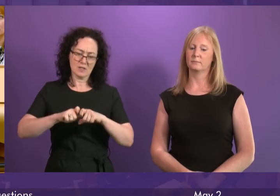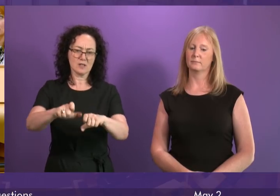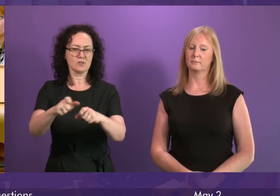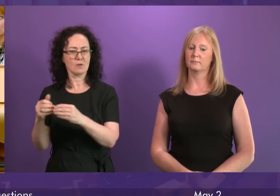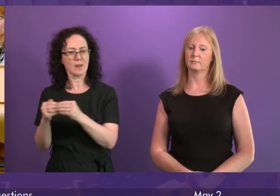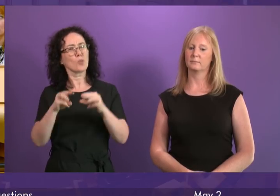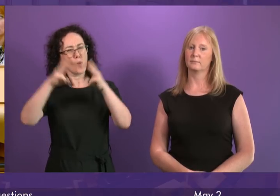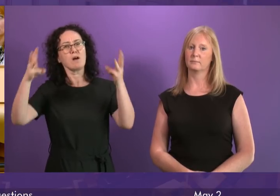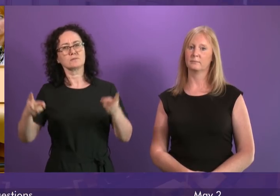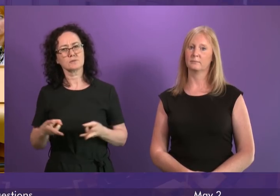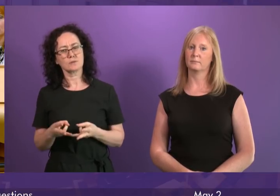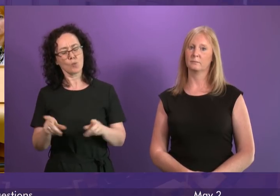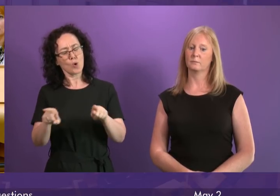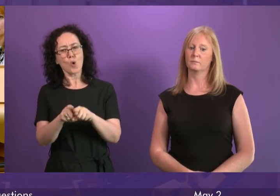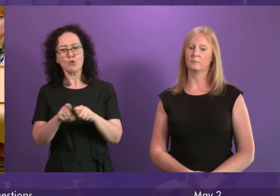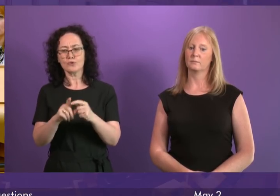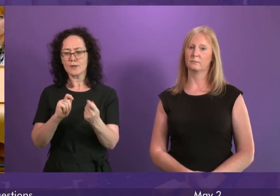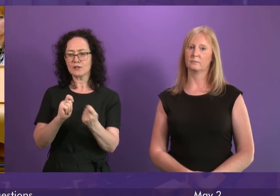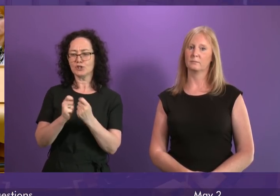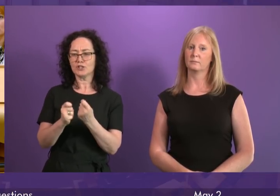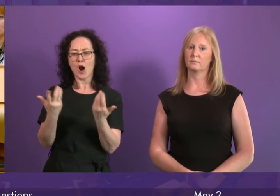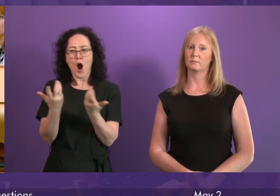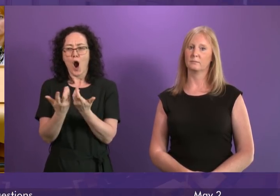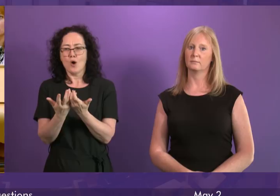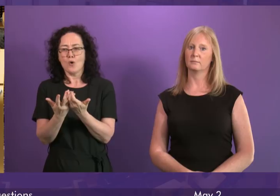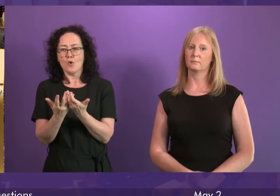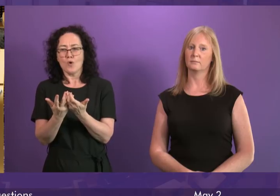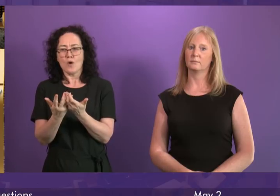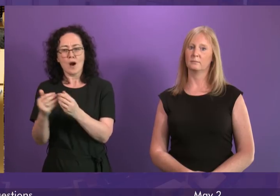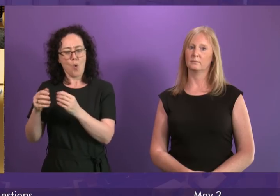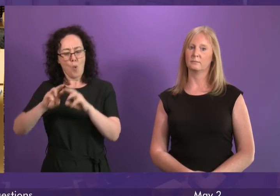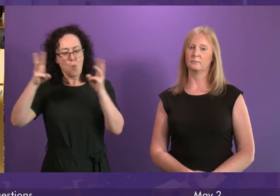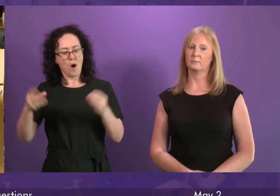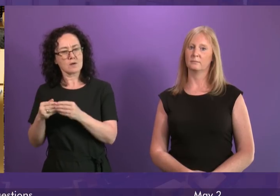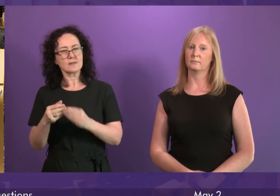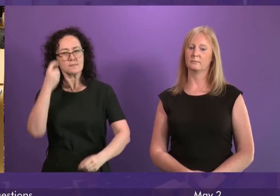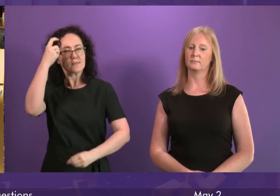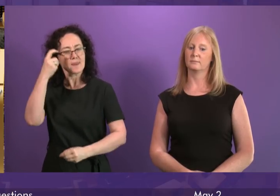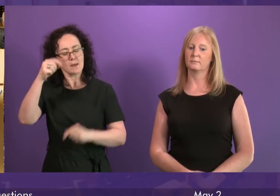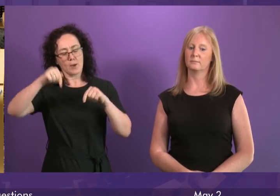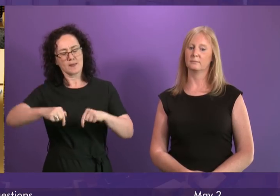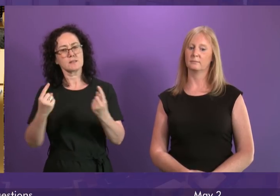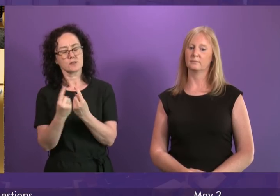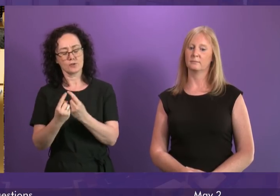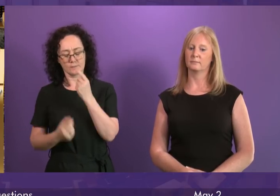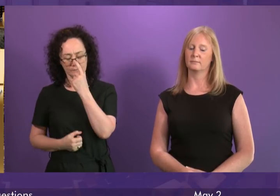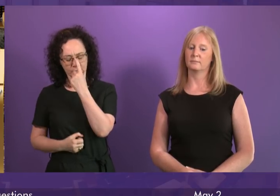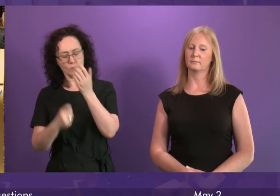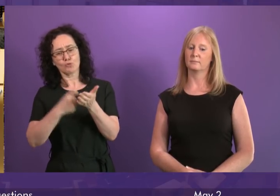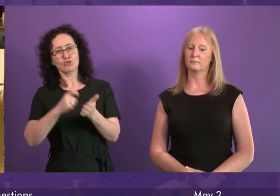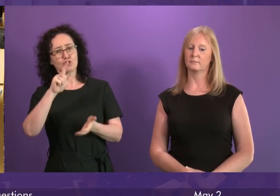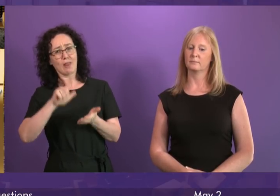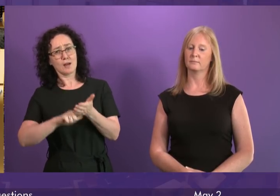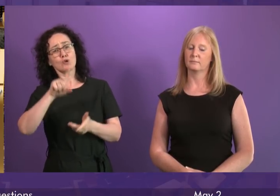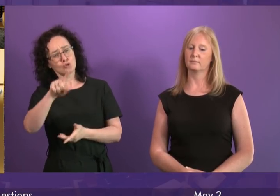world leader but we're actually redefining the bar of world leadership and everybody in Scotland should be proud of that. Richard Leonard is right to talk about